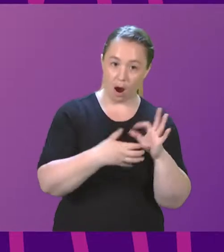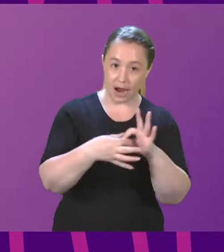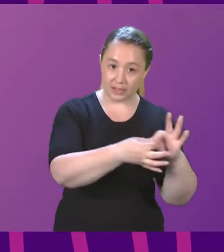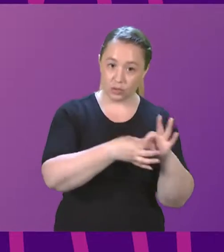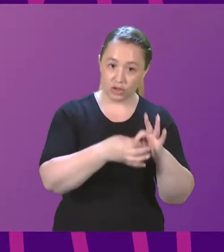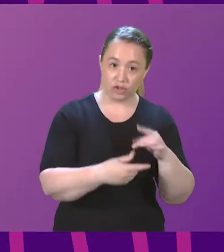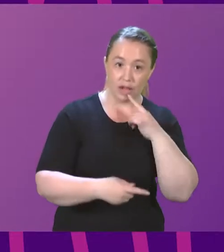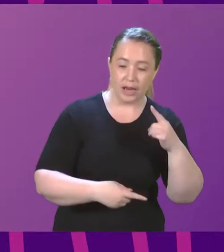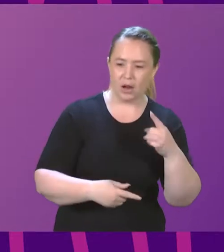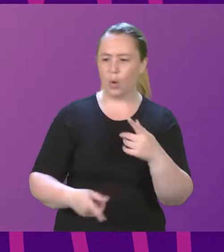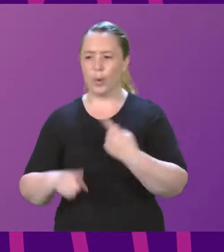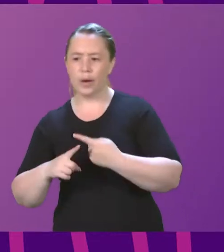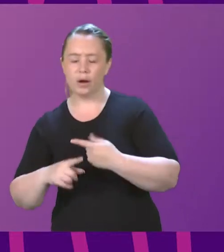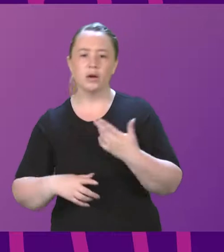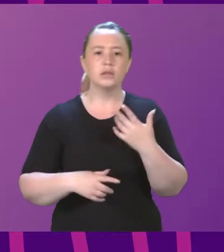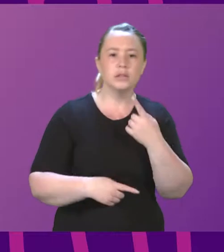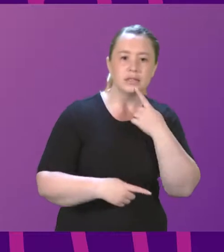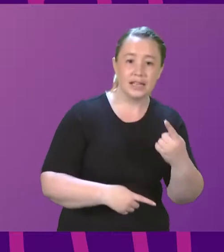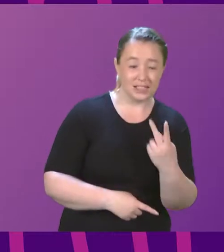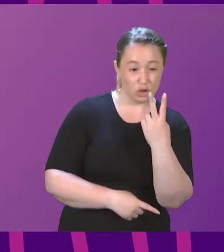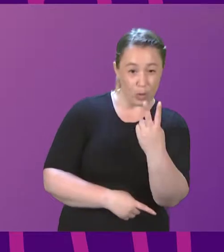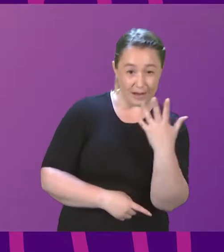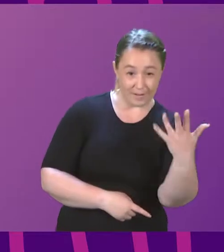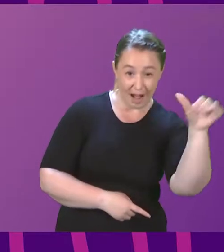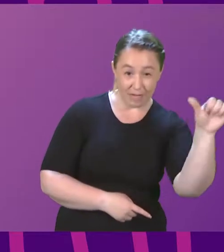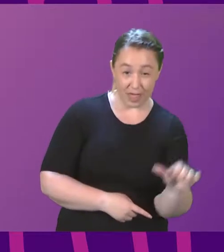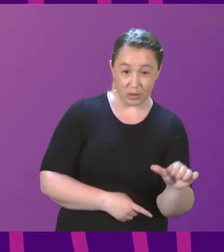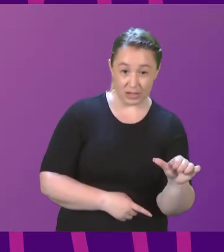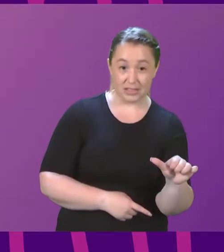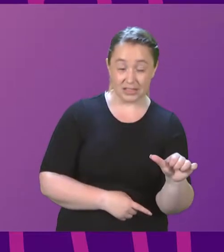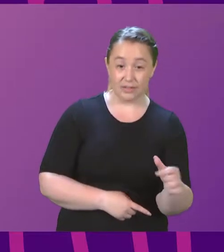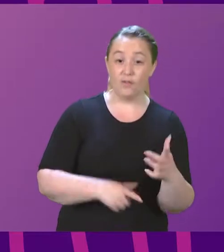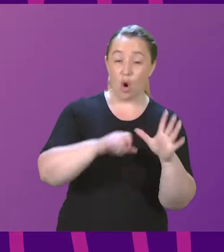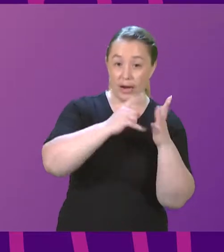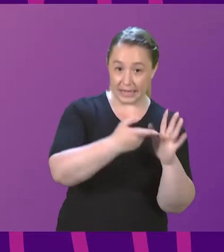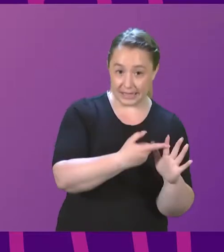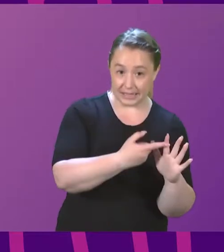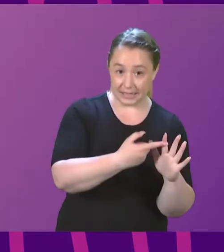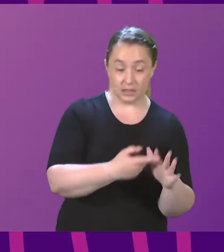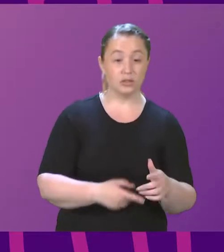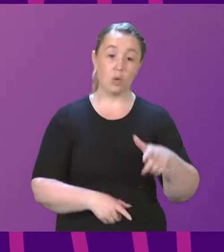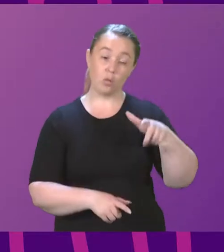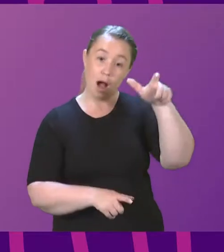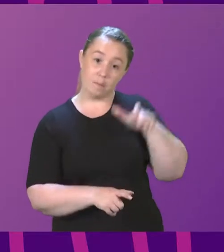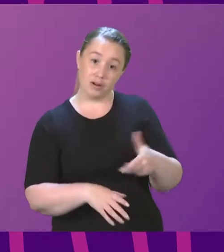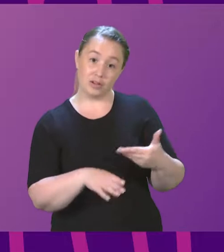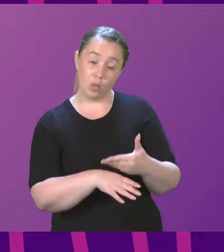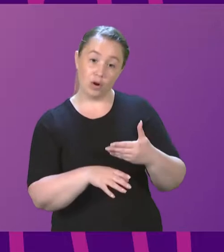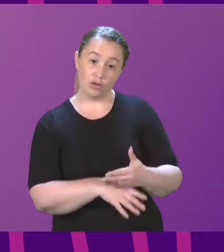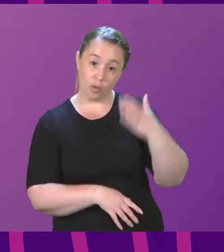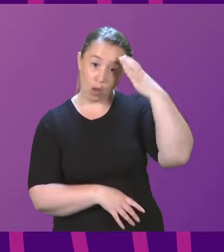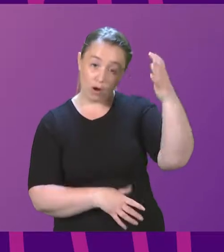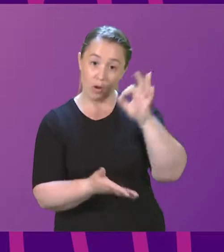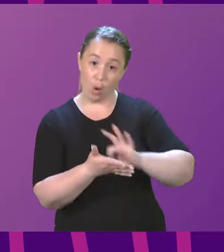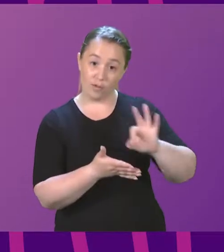rate for a newly qualified defence solicitor is $25,000, as against someone who works for the Crown Office at $48,000. You can